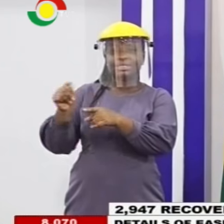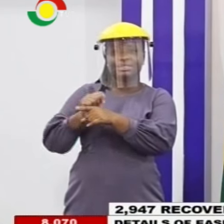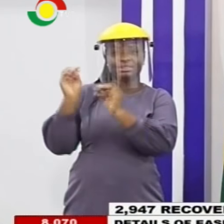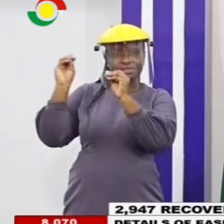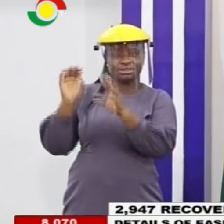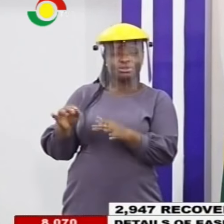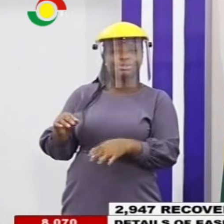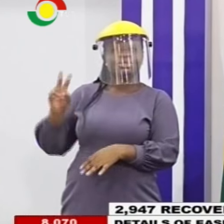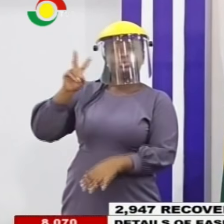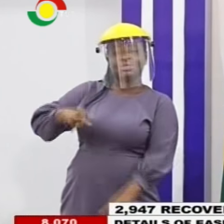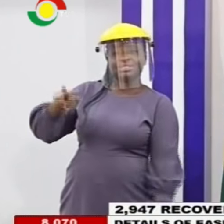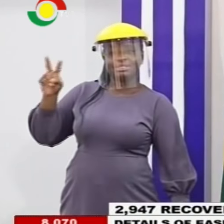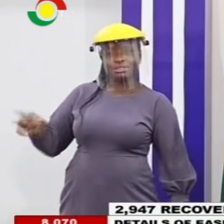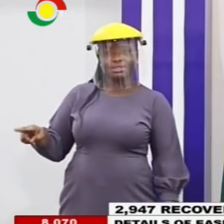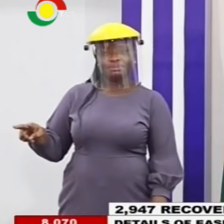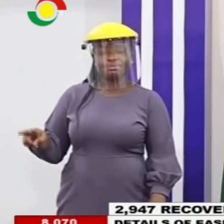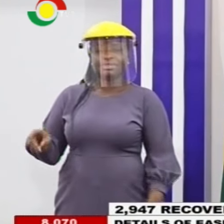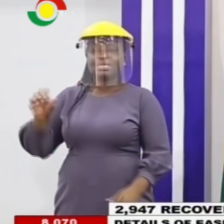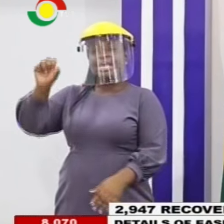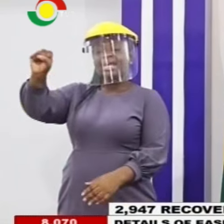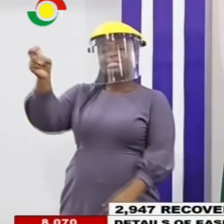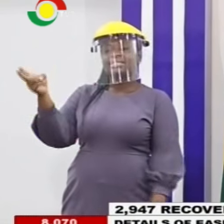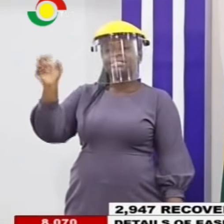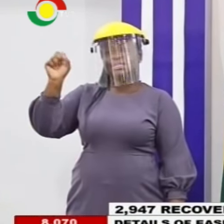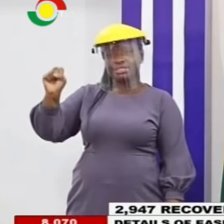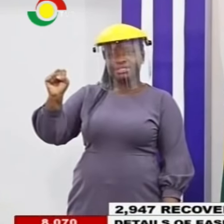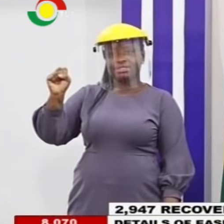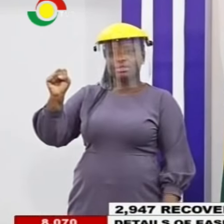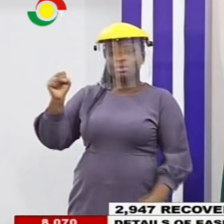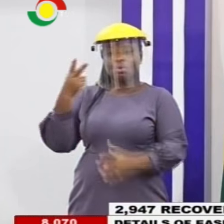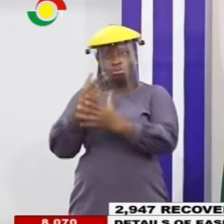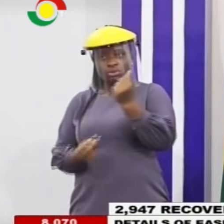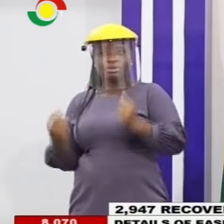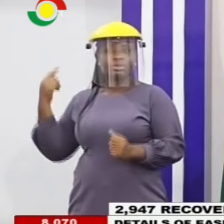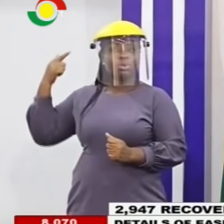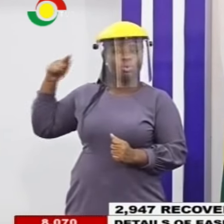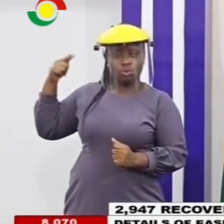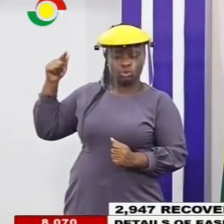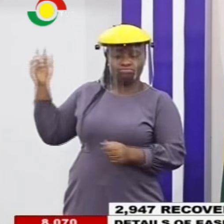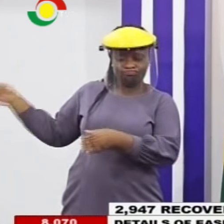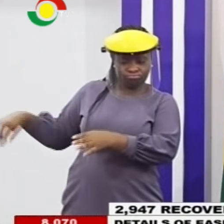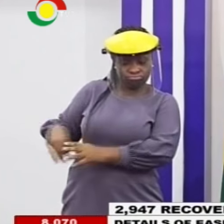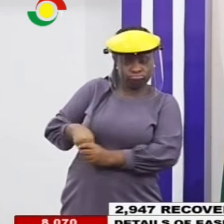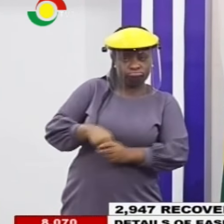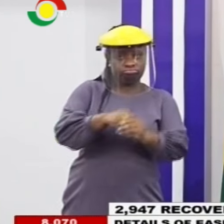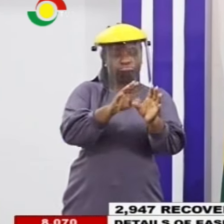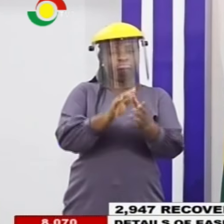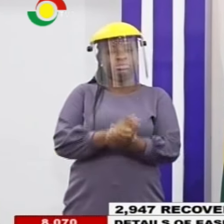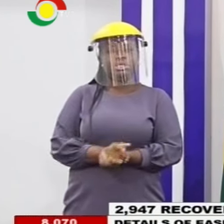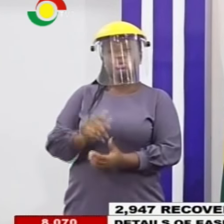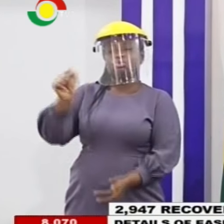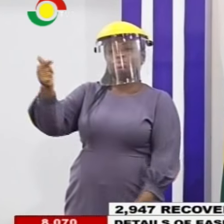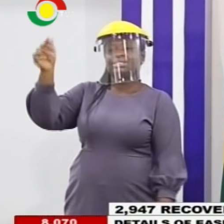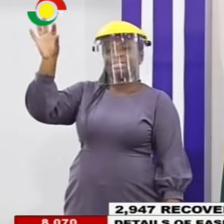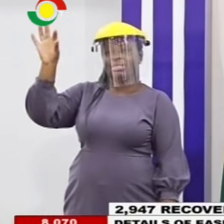22nd, the senior high schools plus the gold track students. Then on the 29th, the junior